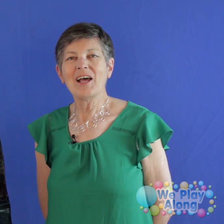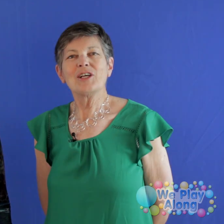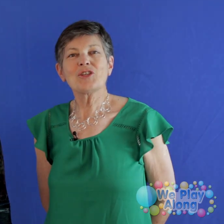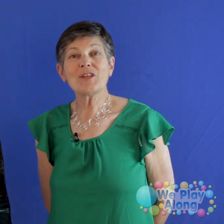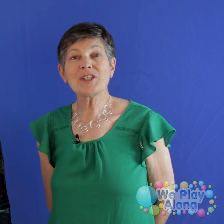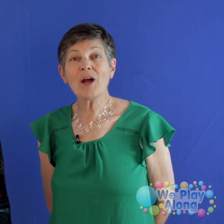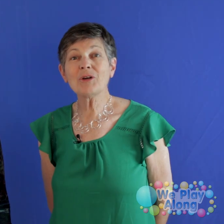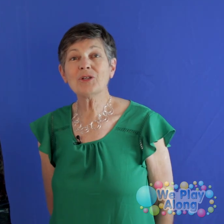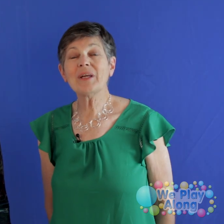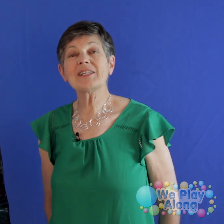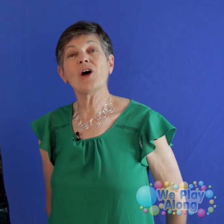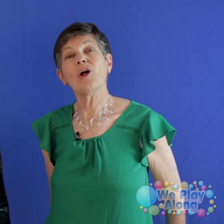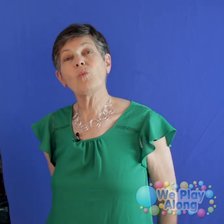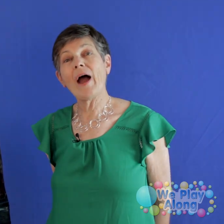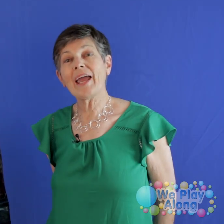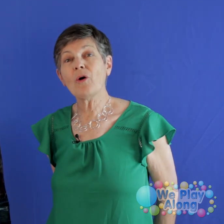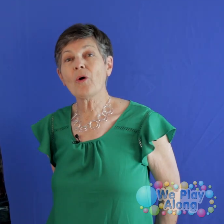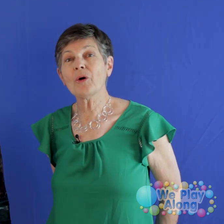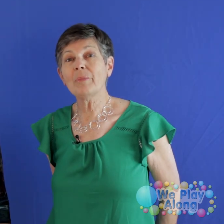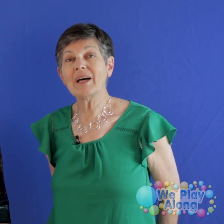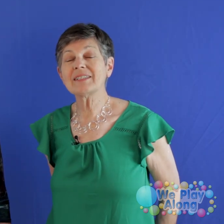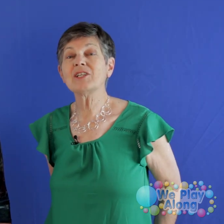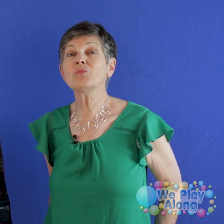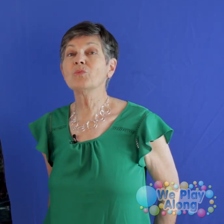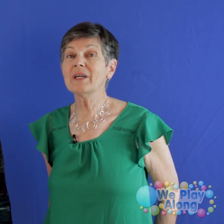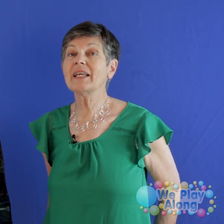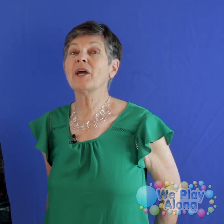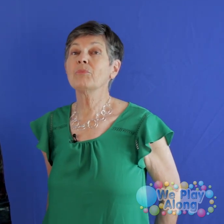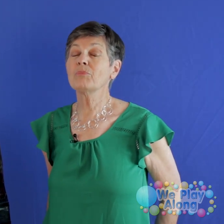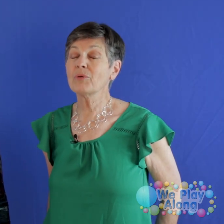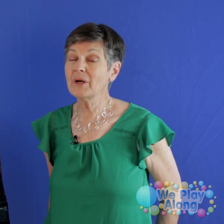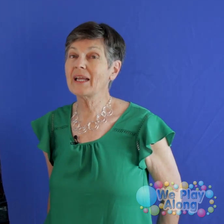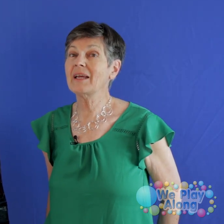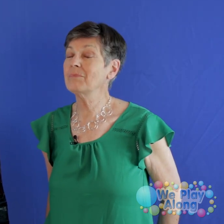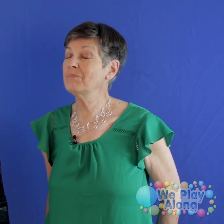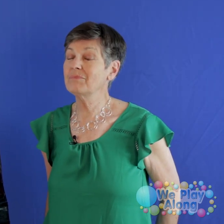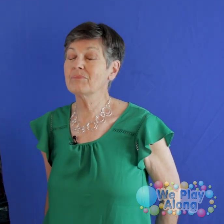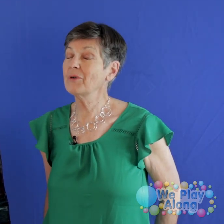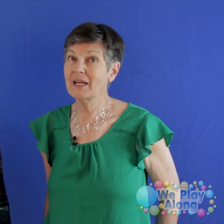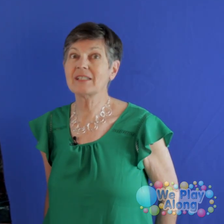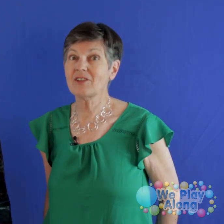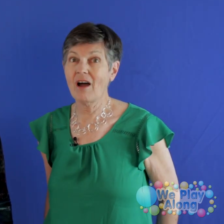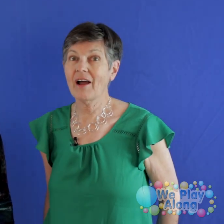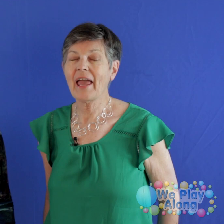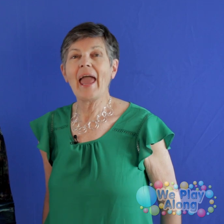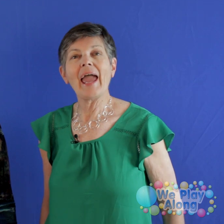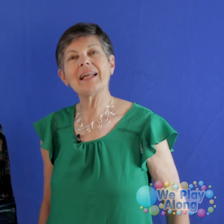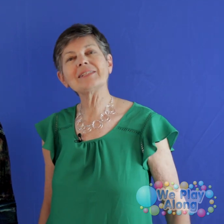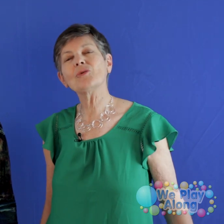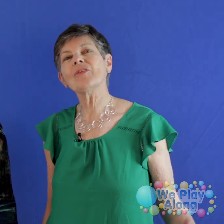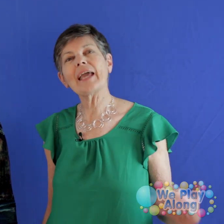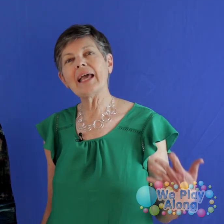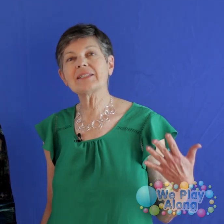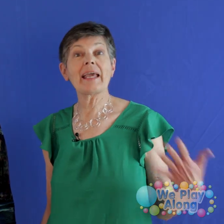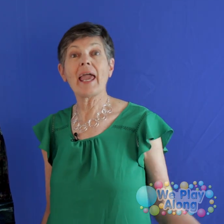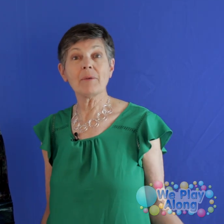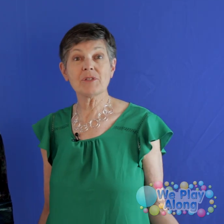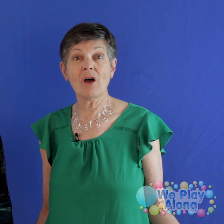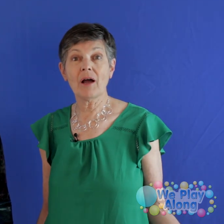So the song we're doing is called White Coral Bells. It's really a pretty, pretty song and it's sort of like it's a camp song.